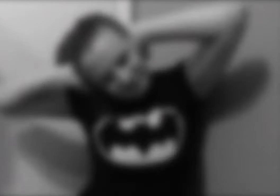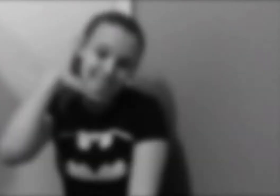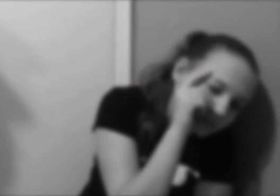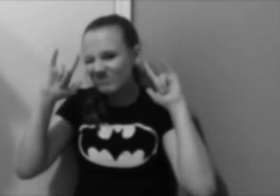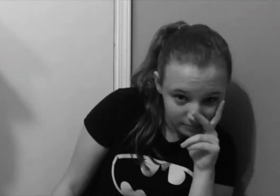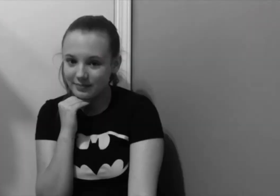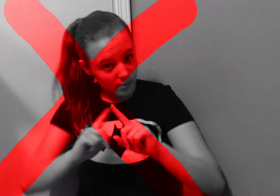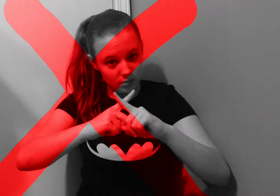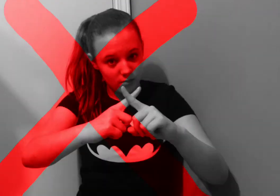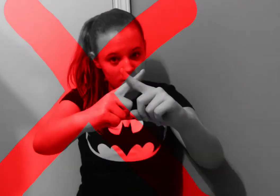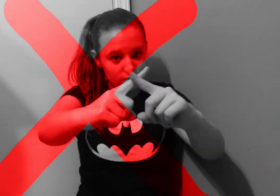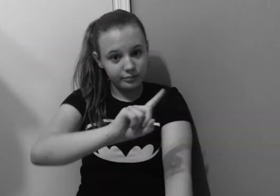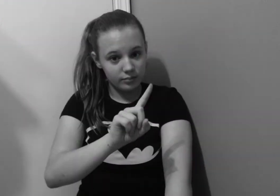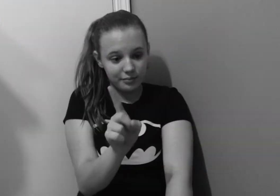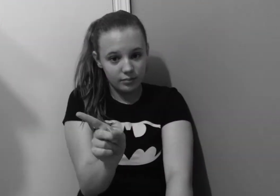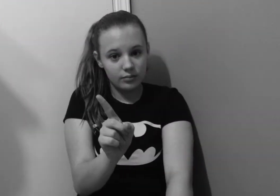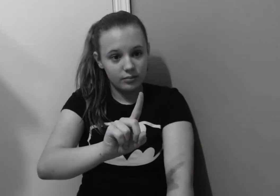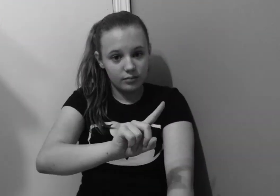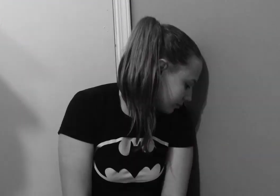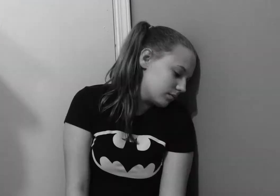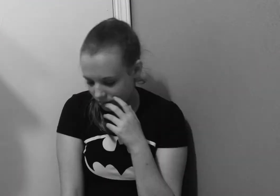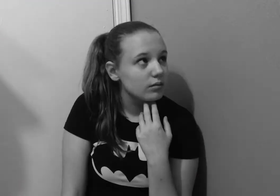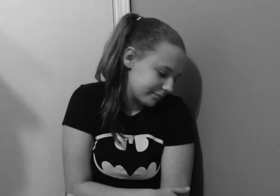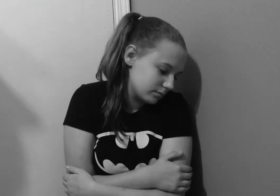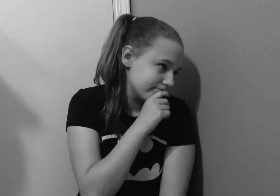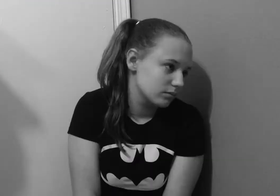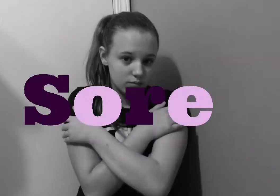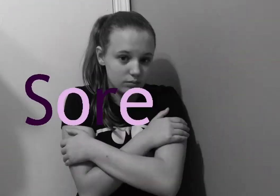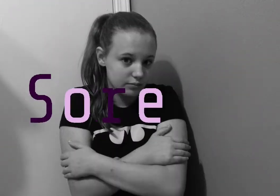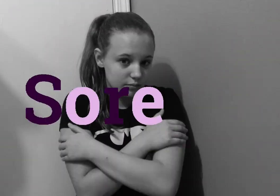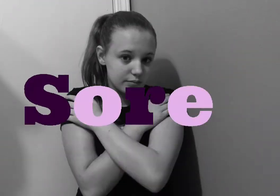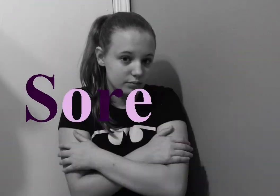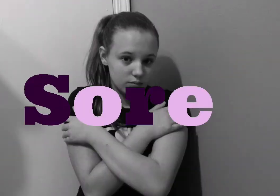But no one's ever left me quite this sore